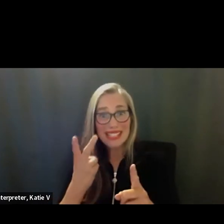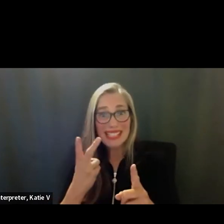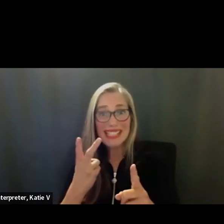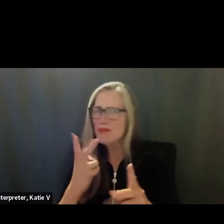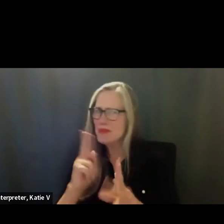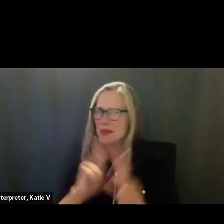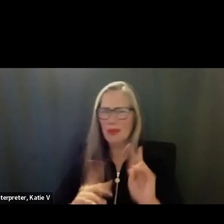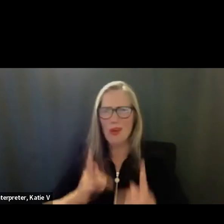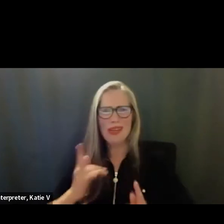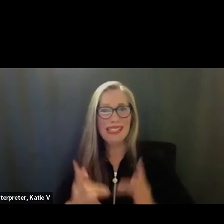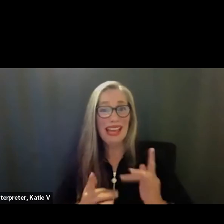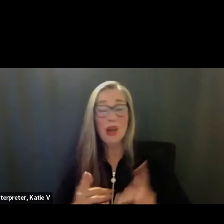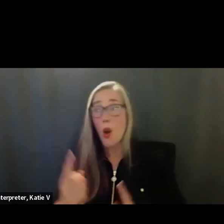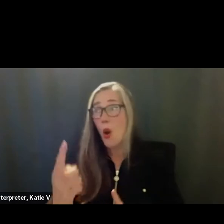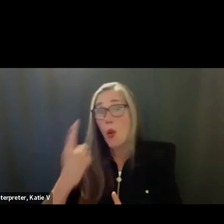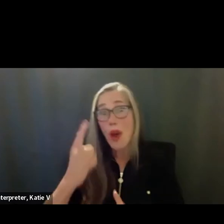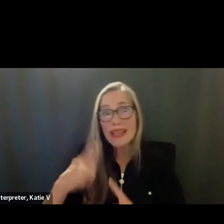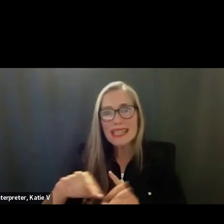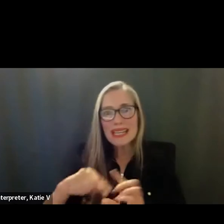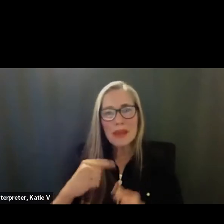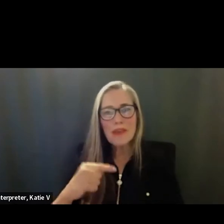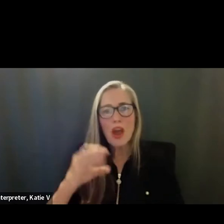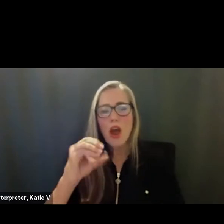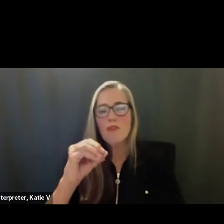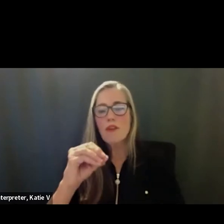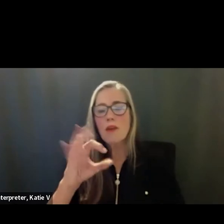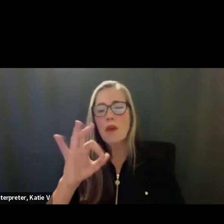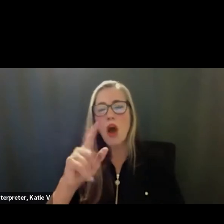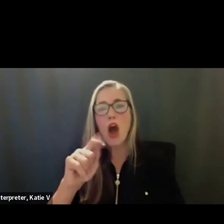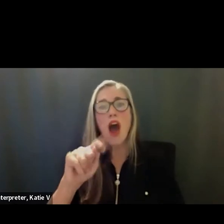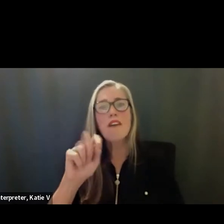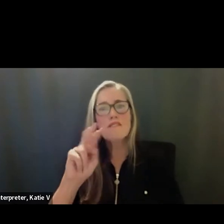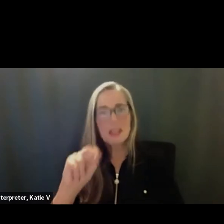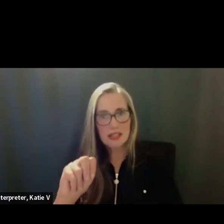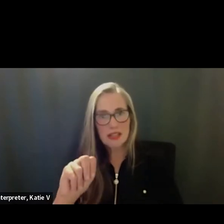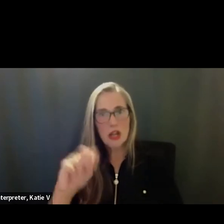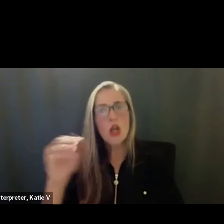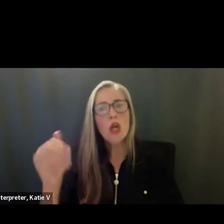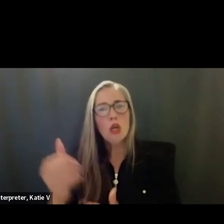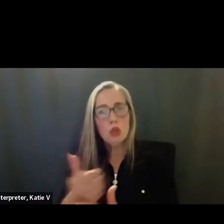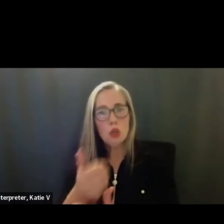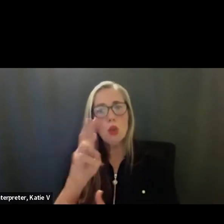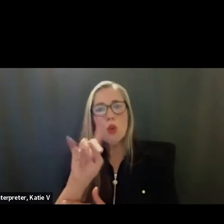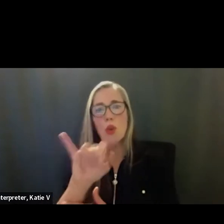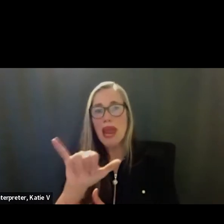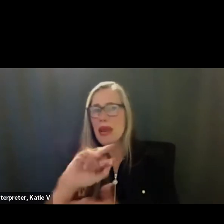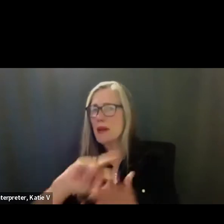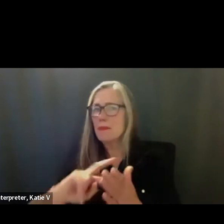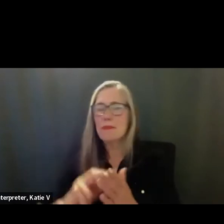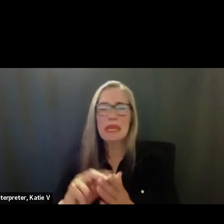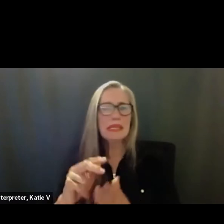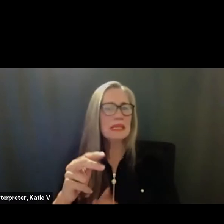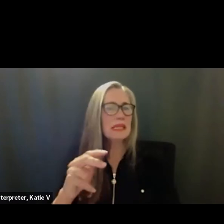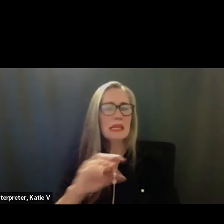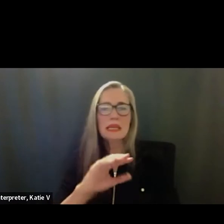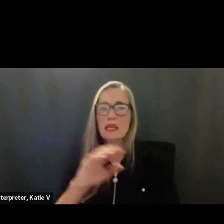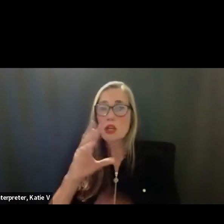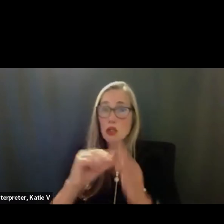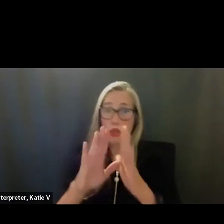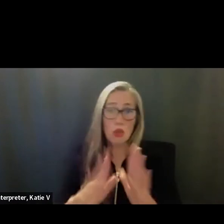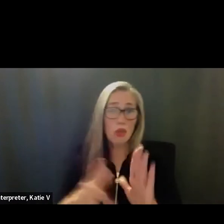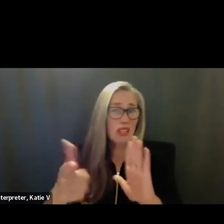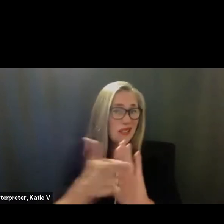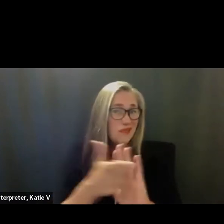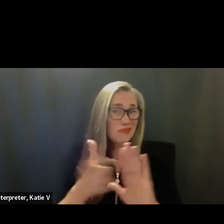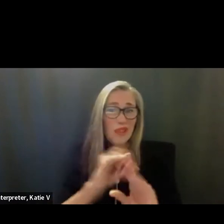technology policy, which is students not having their phones on in their hands in class.